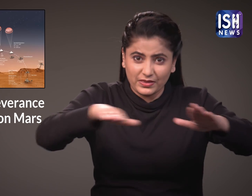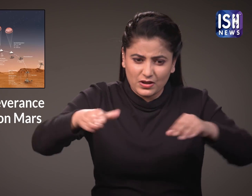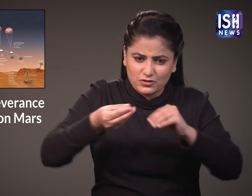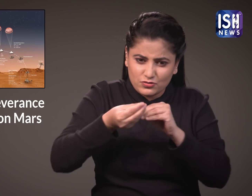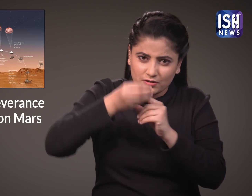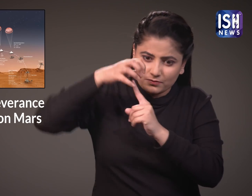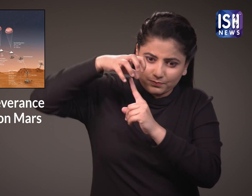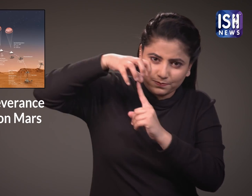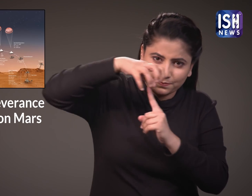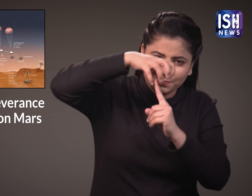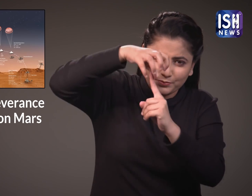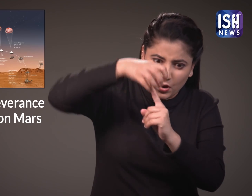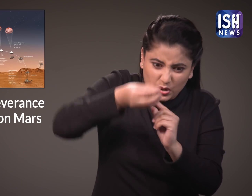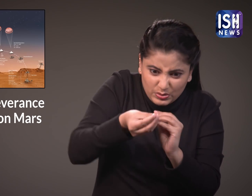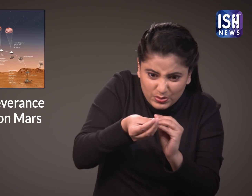The spacecraft parachute.